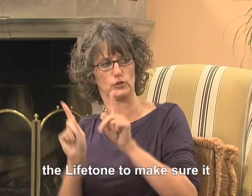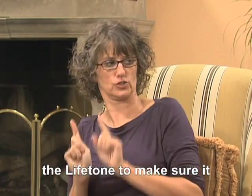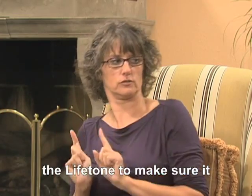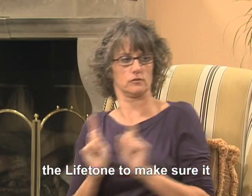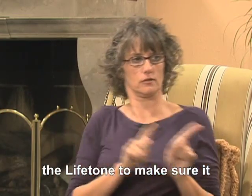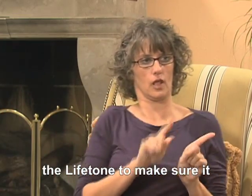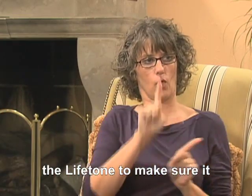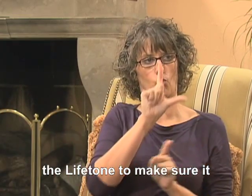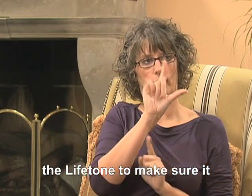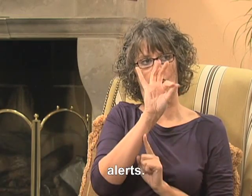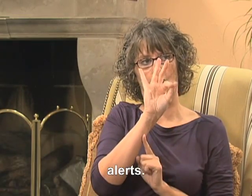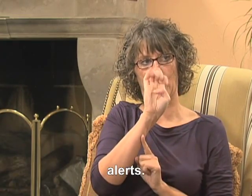sure it alerts.